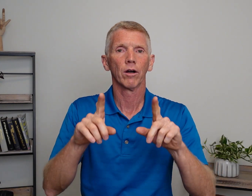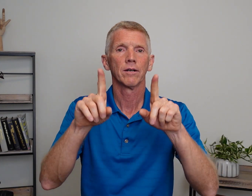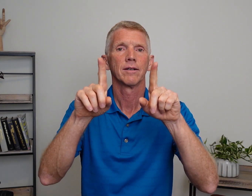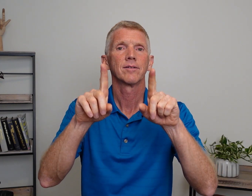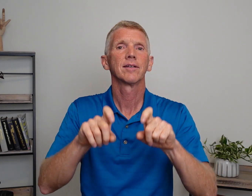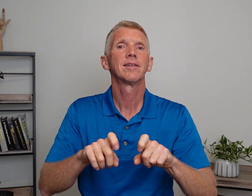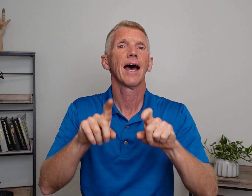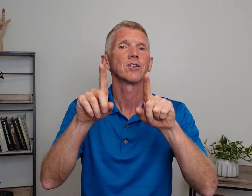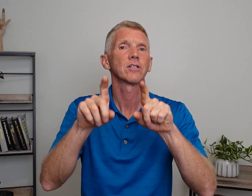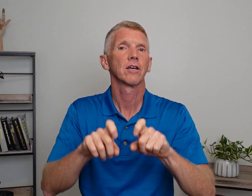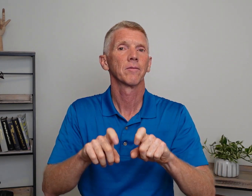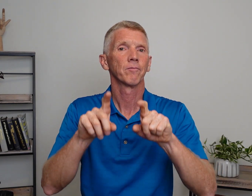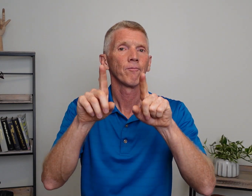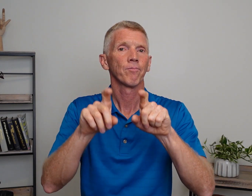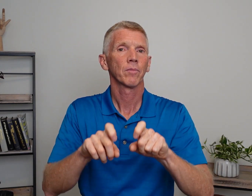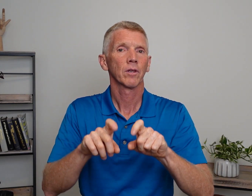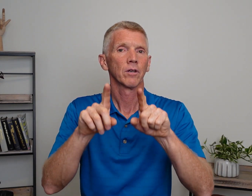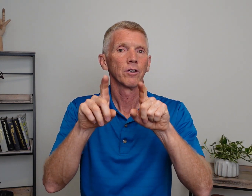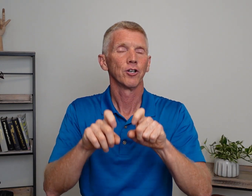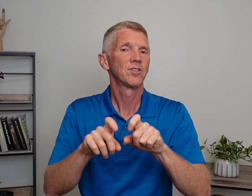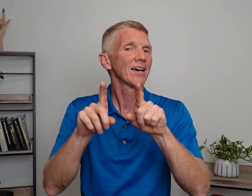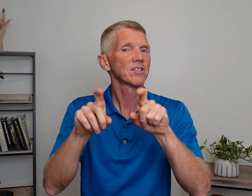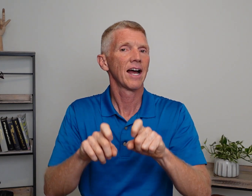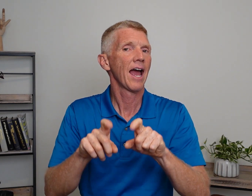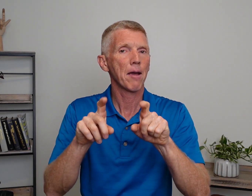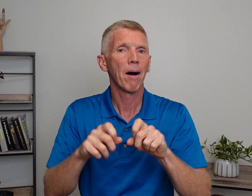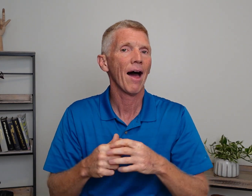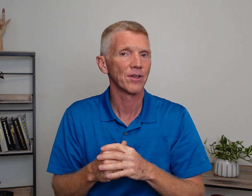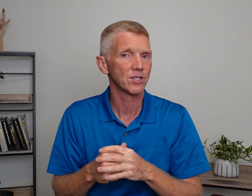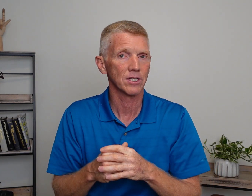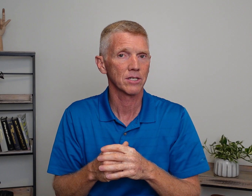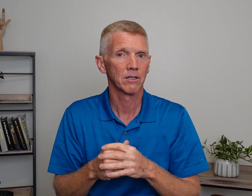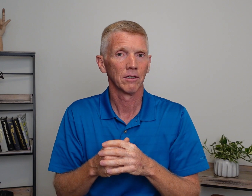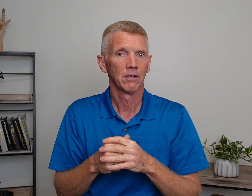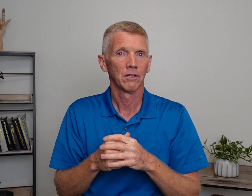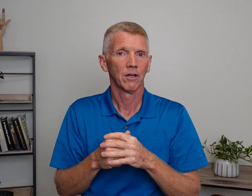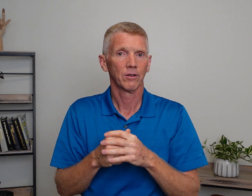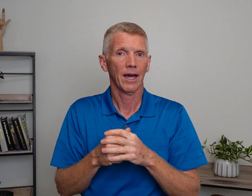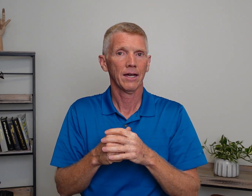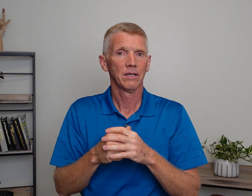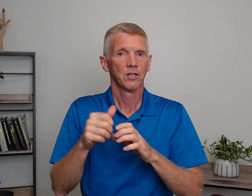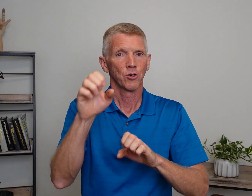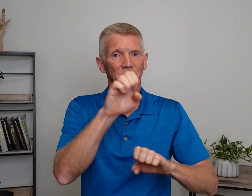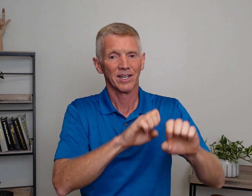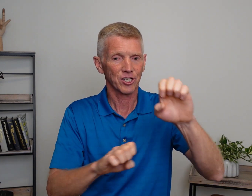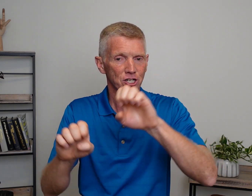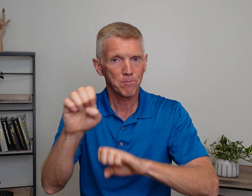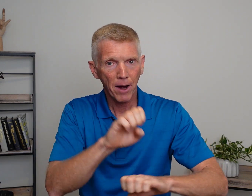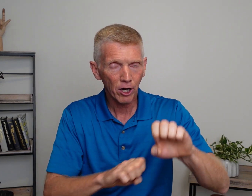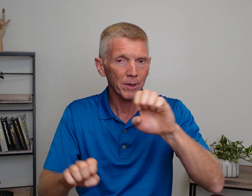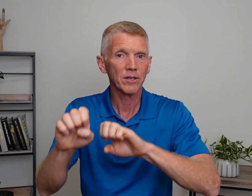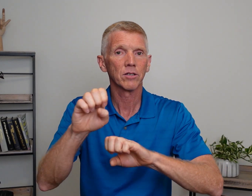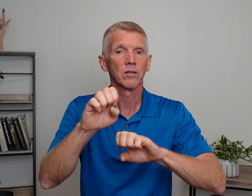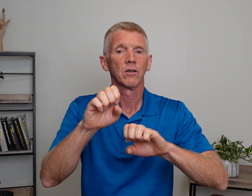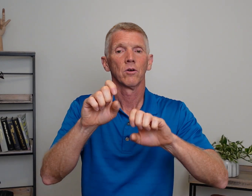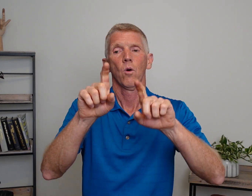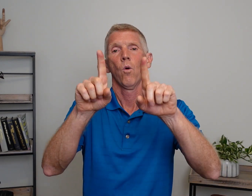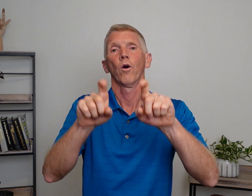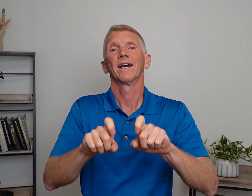to test. You're testing that hypothesis. Okay? So, it's an experiment or an